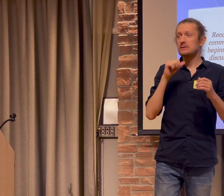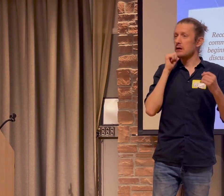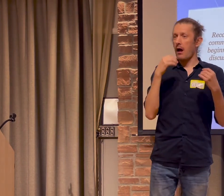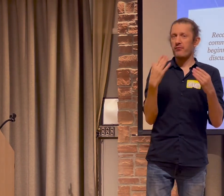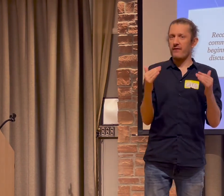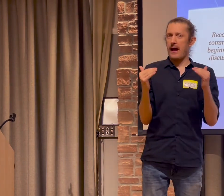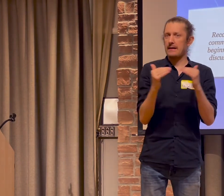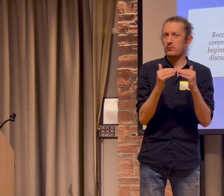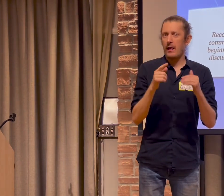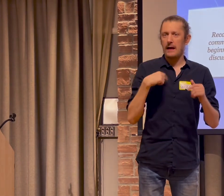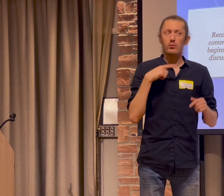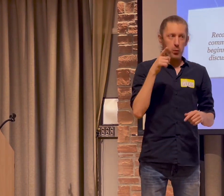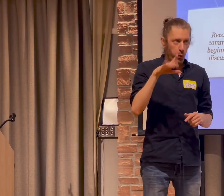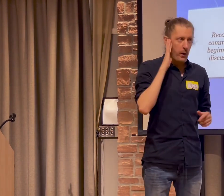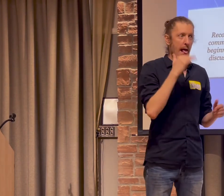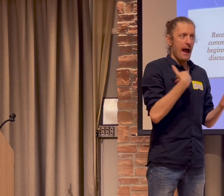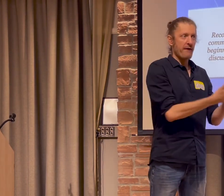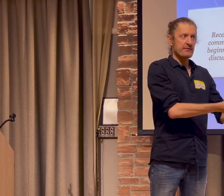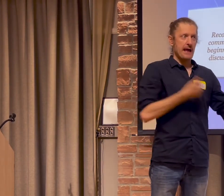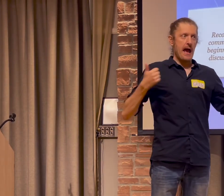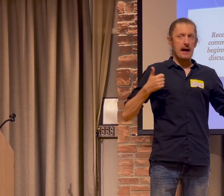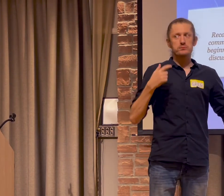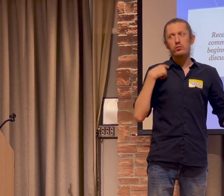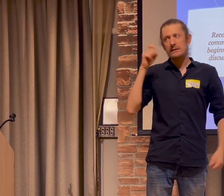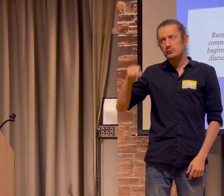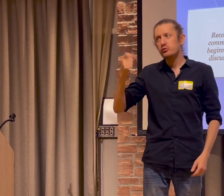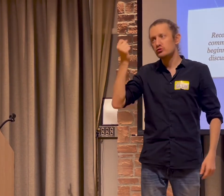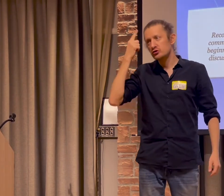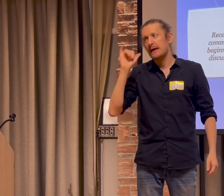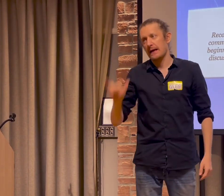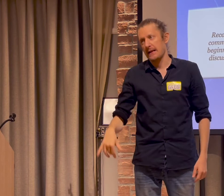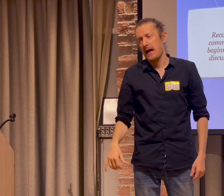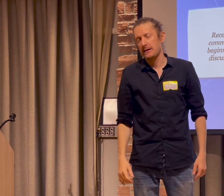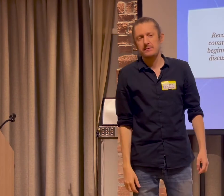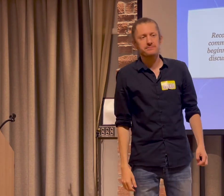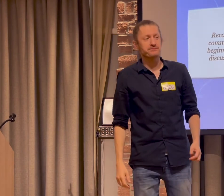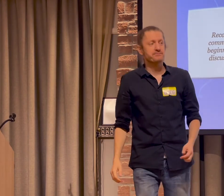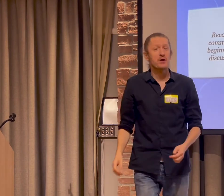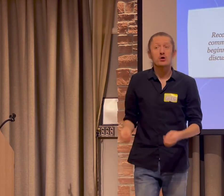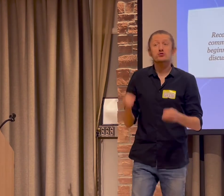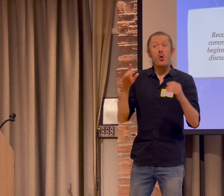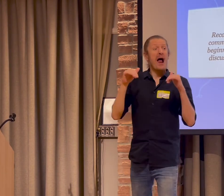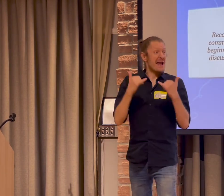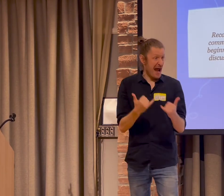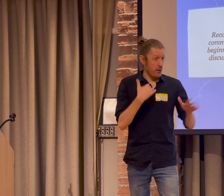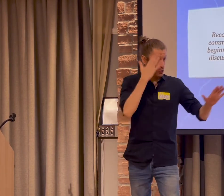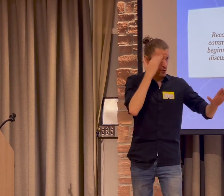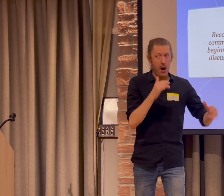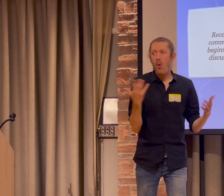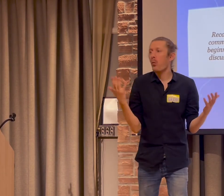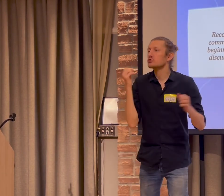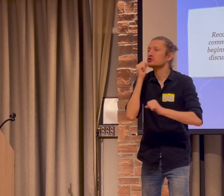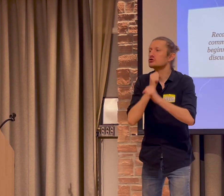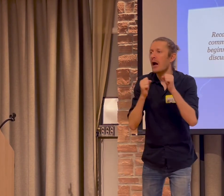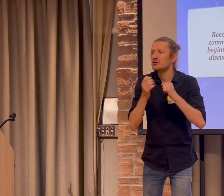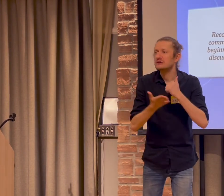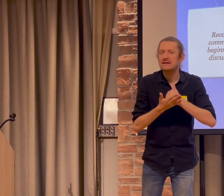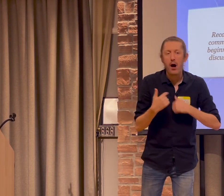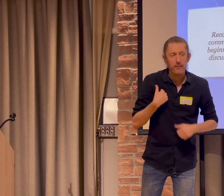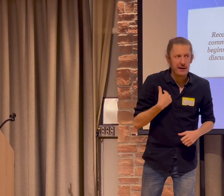So all of that access is not provided to us. We do have a delay and that's important to understand.